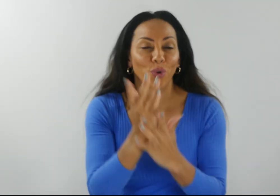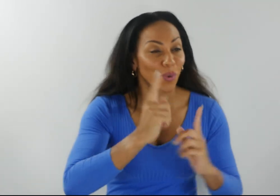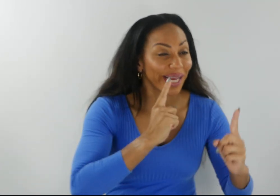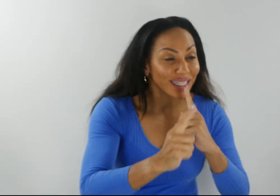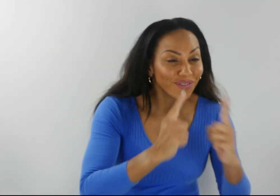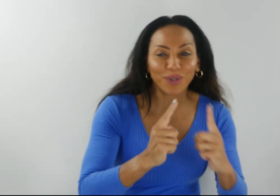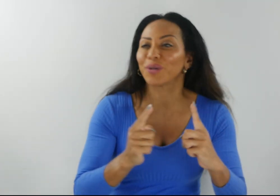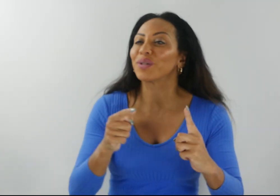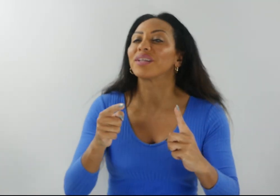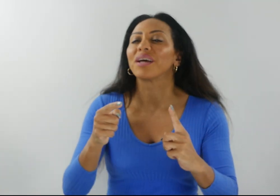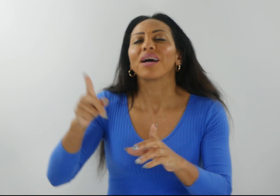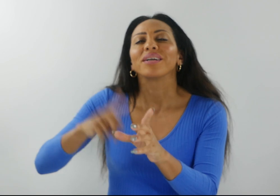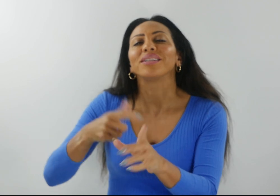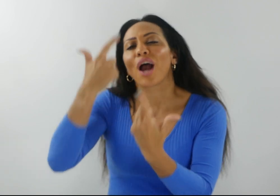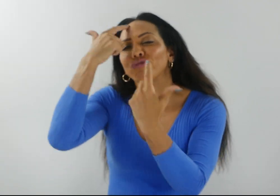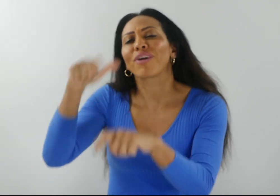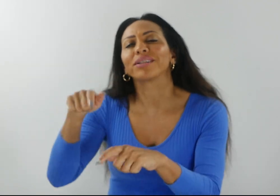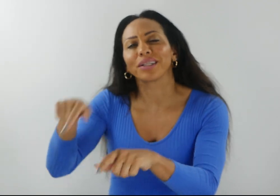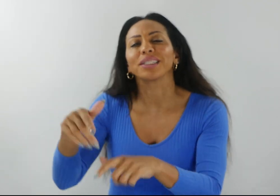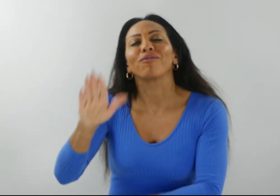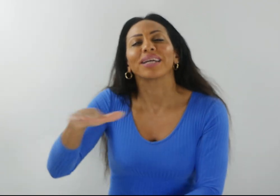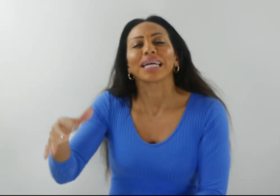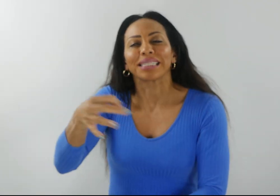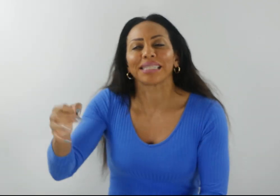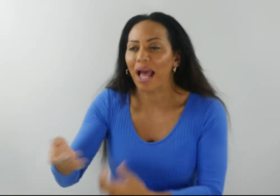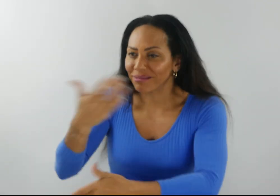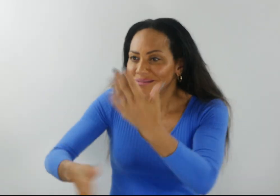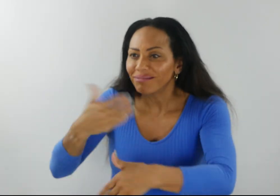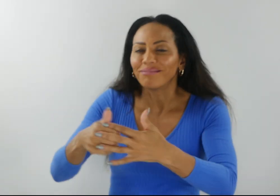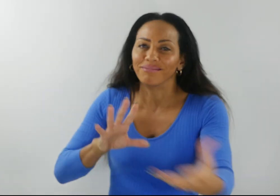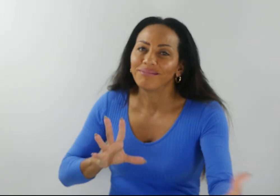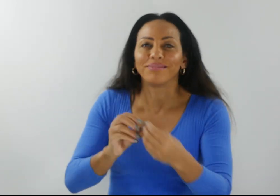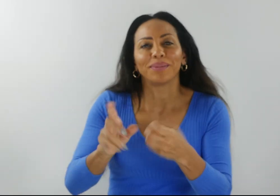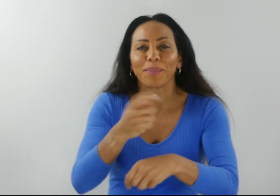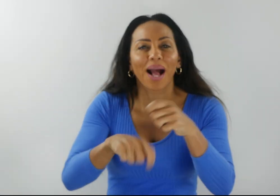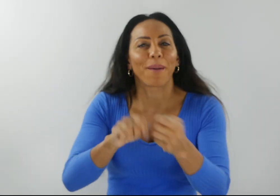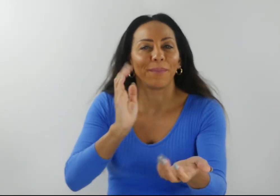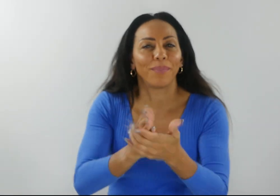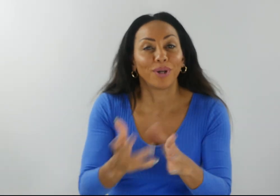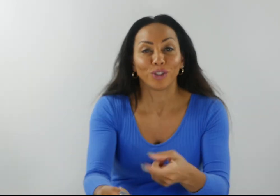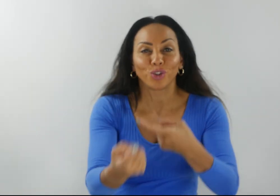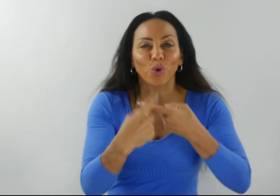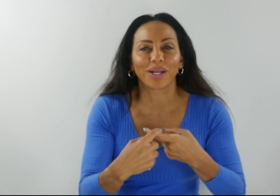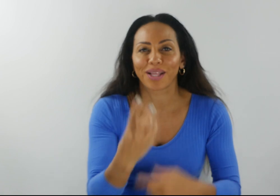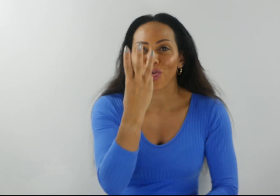stories of the young residents of Kidstown comes to life. Join us this summer at one of our three locations.